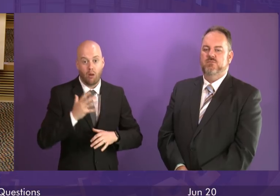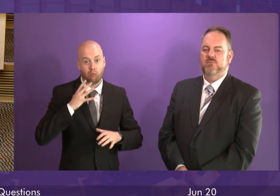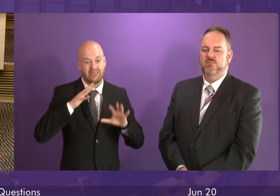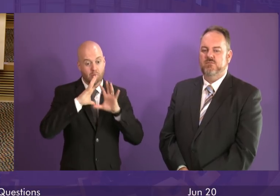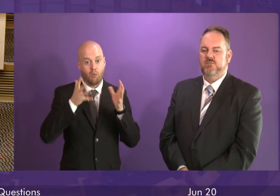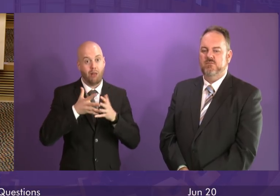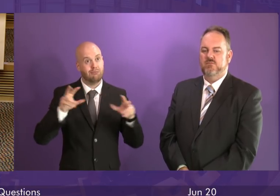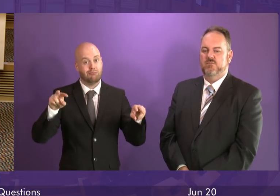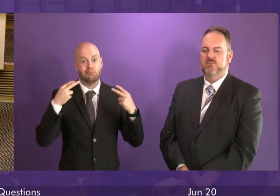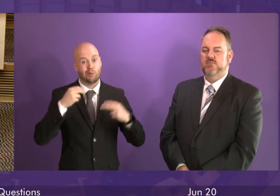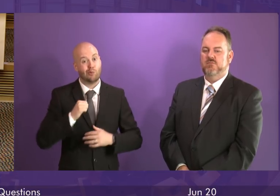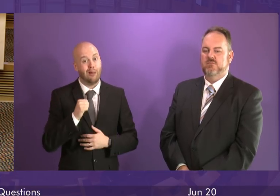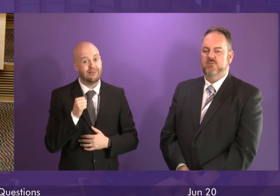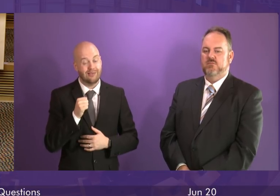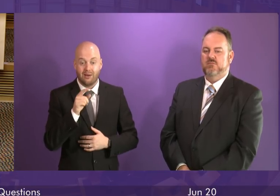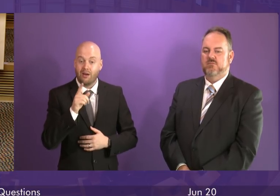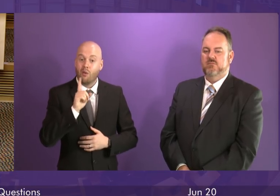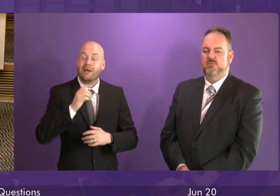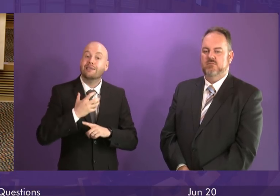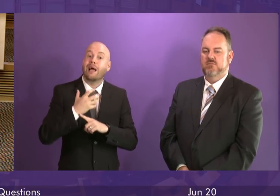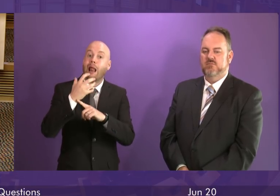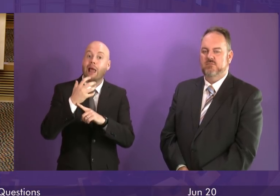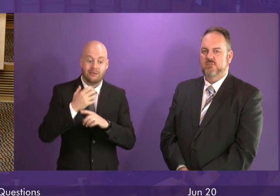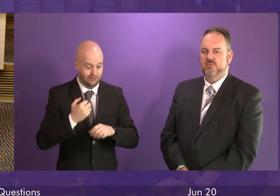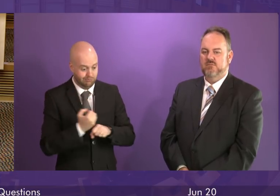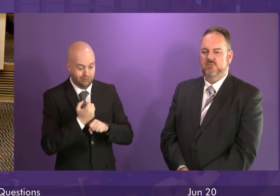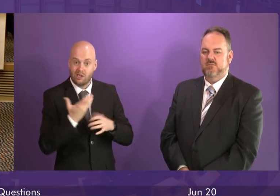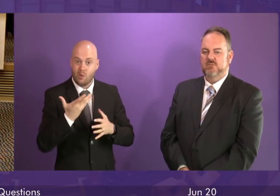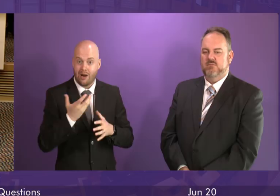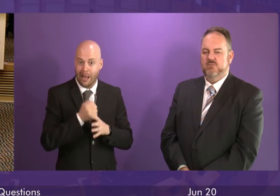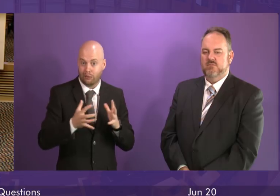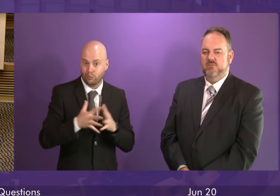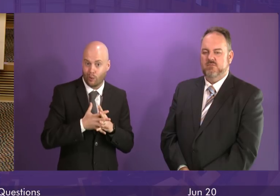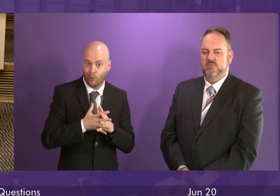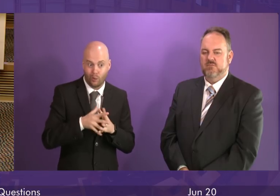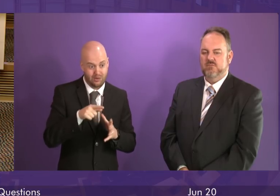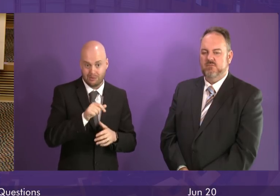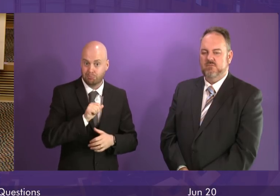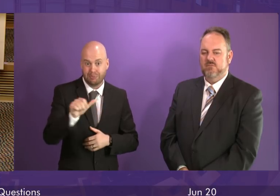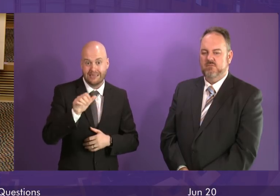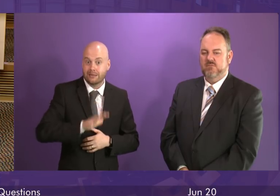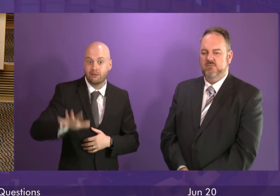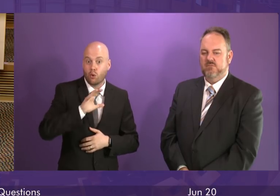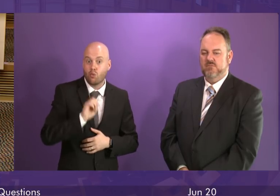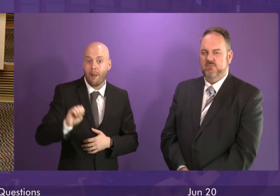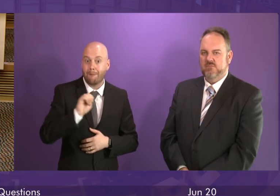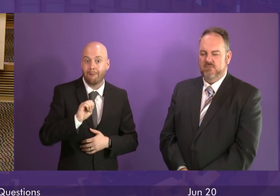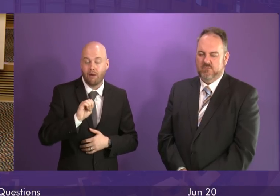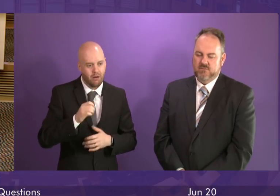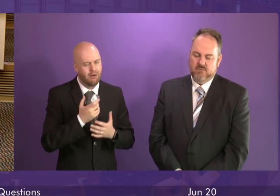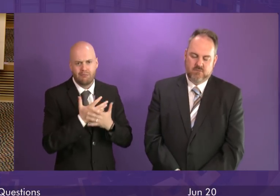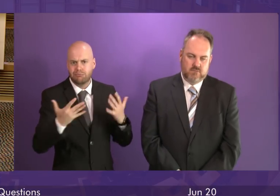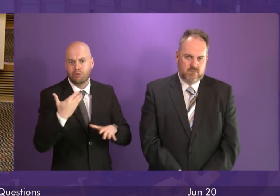More small satellites are manufactured in Glasgow than any other place in Europe and almost a fifth of the UK space sector jobs rest here in Scotland.